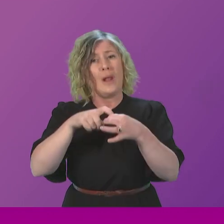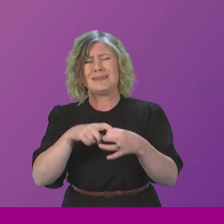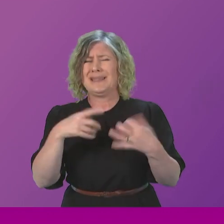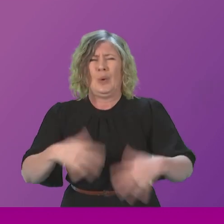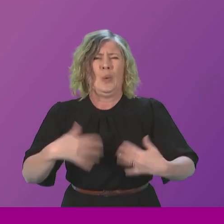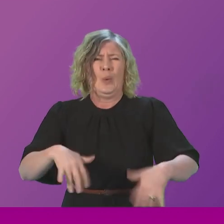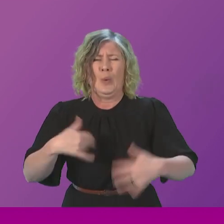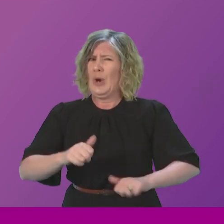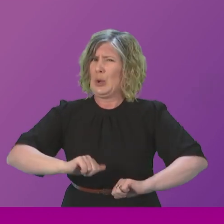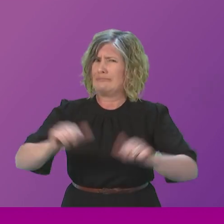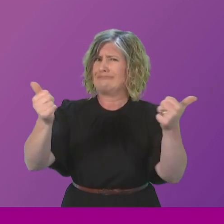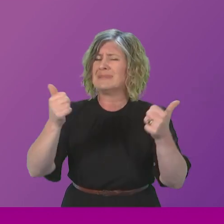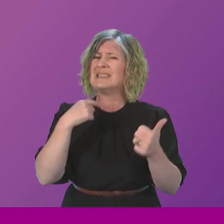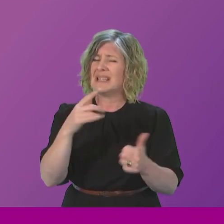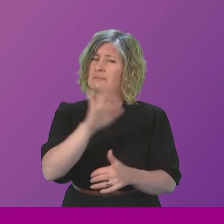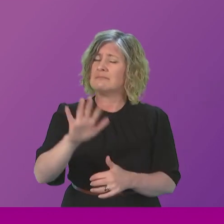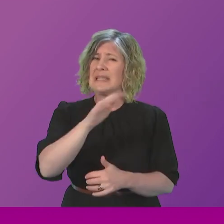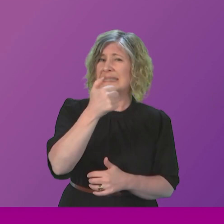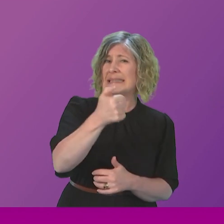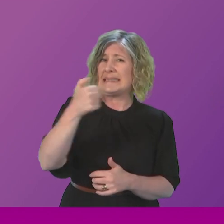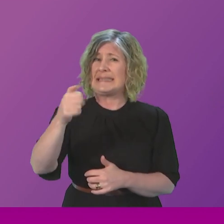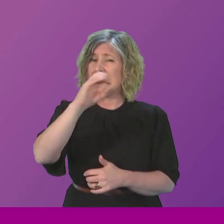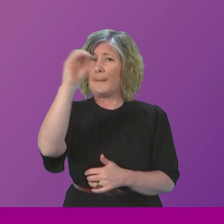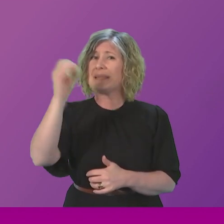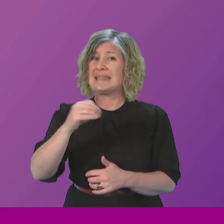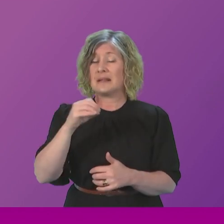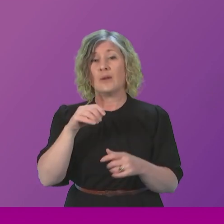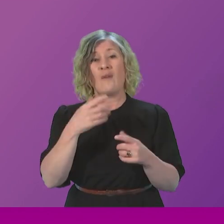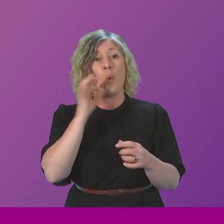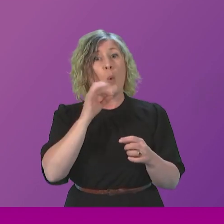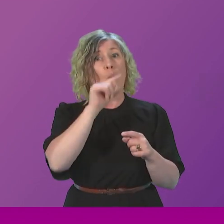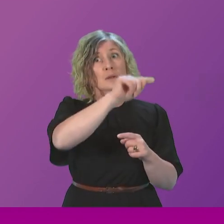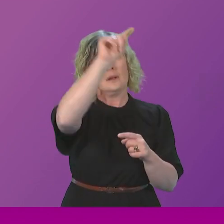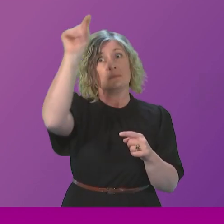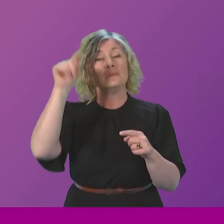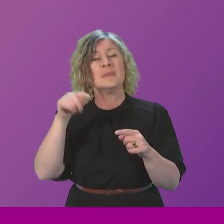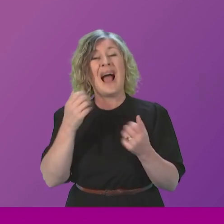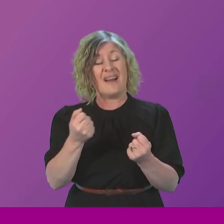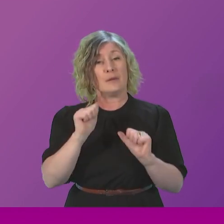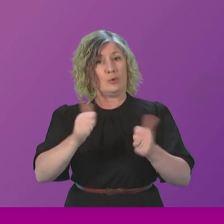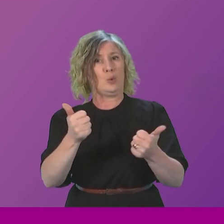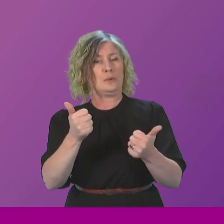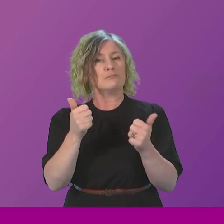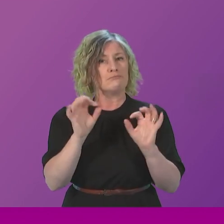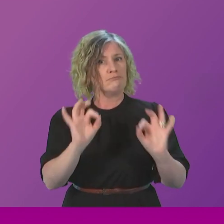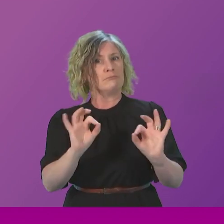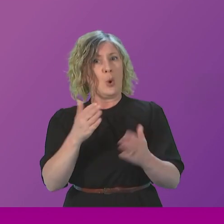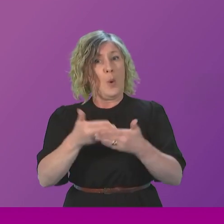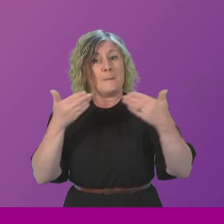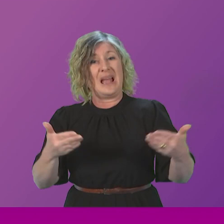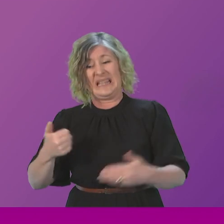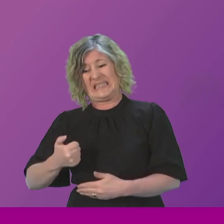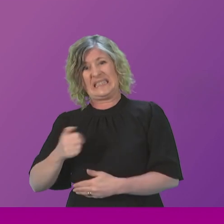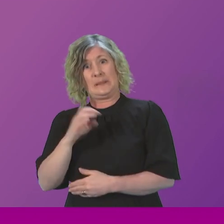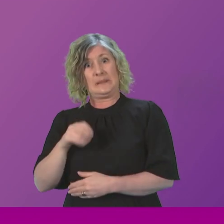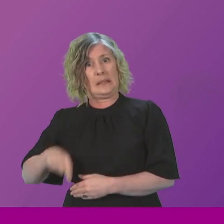recent classification, showing that 66% of Scotland's water bodies are in good ecological condition, compared to 16% in England. And we